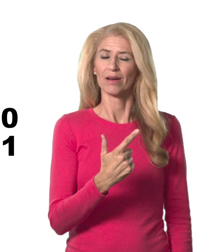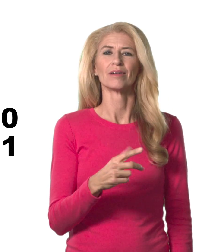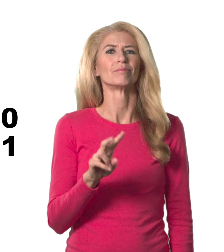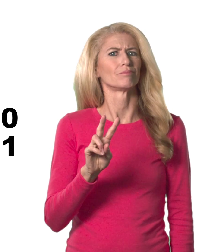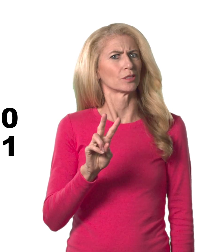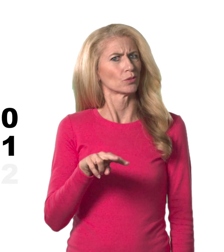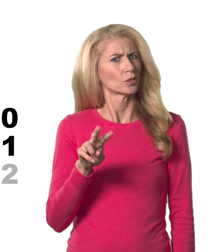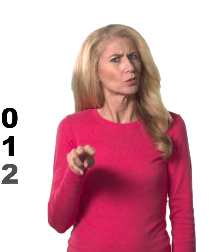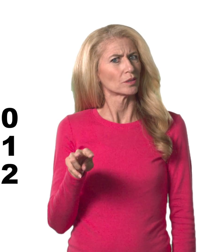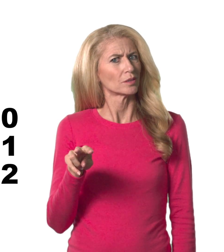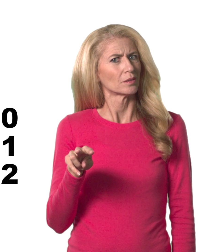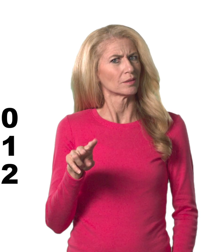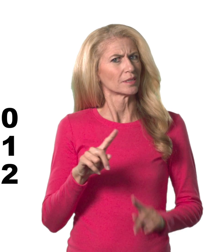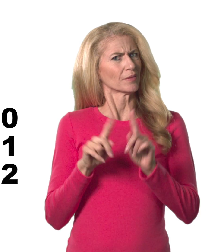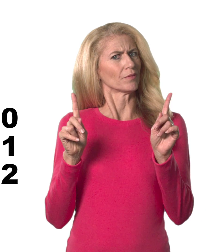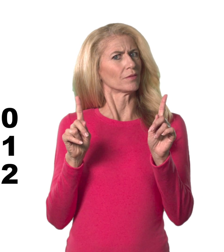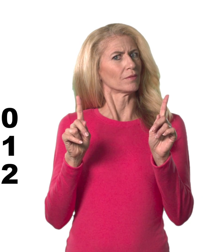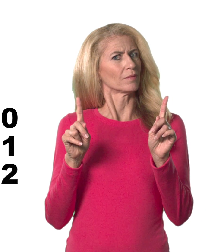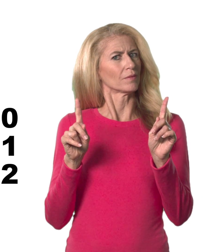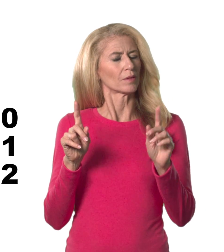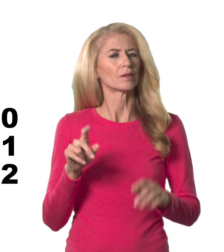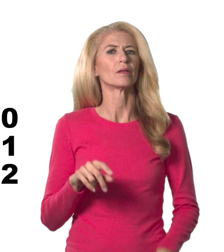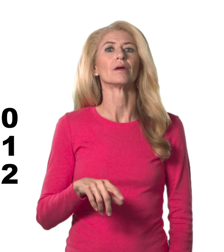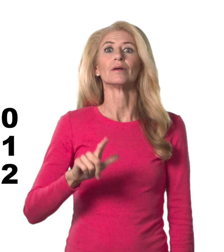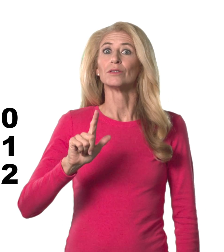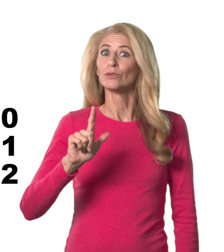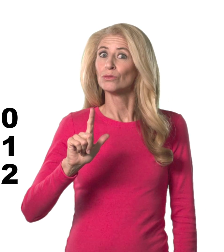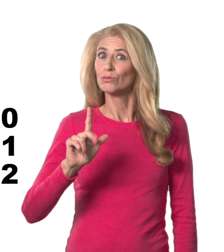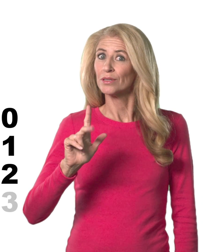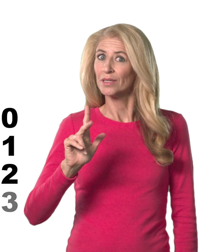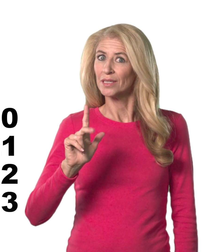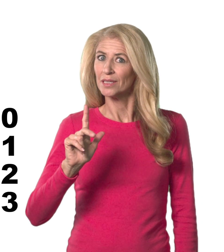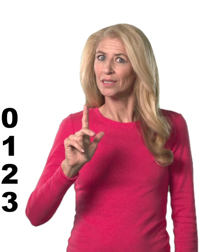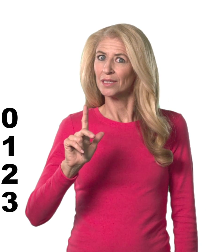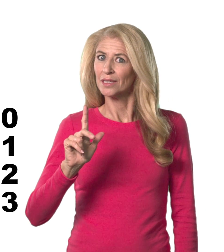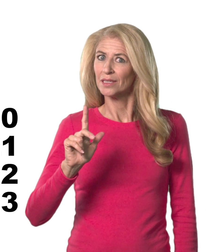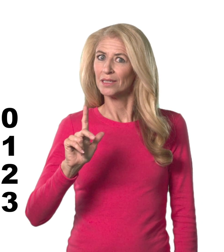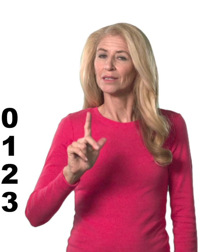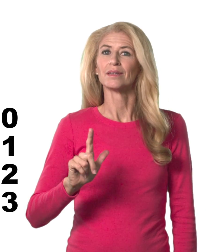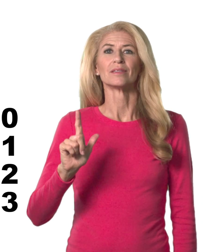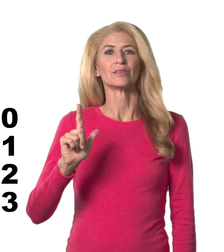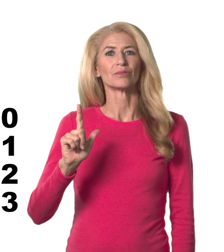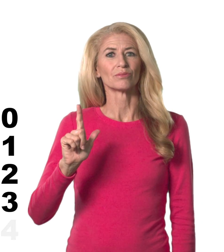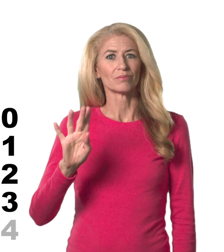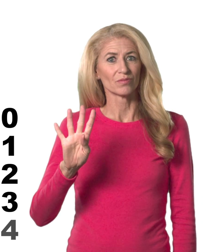22, 23, 24,